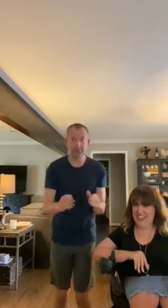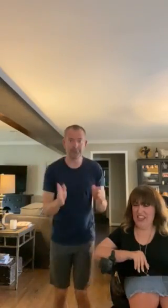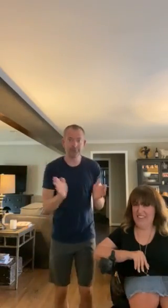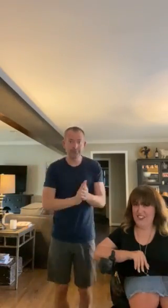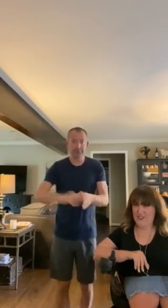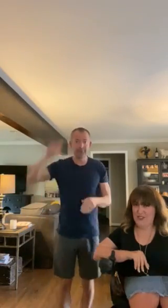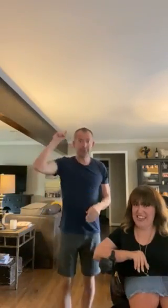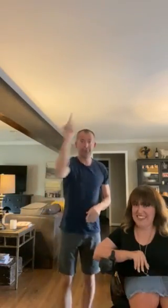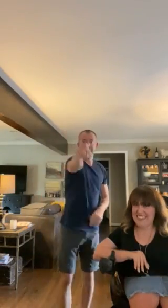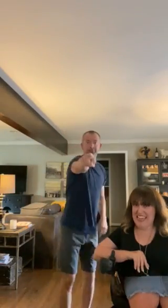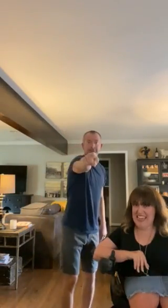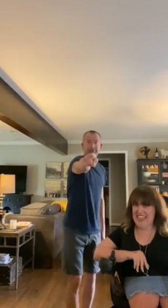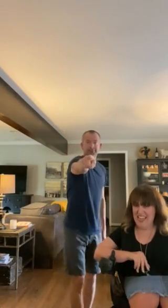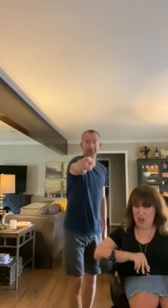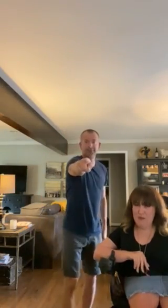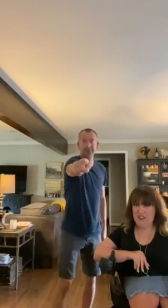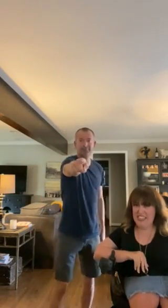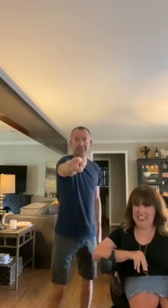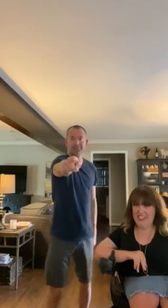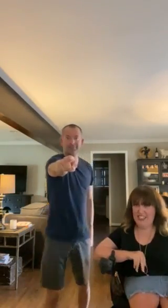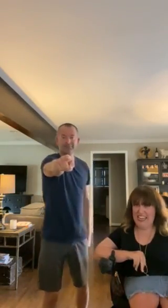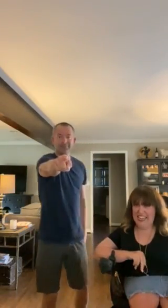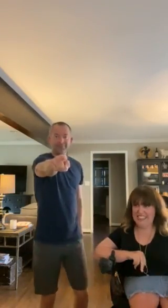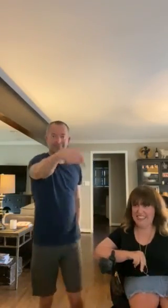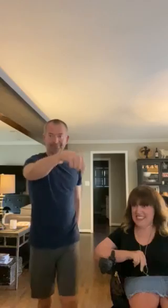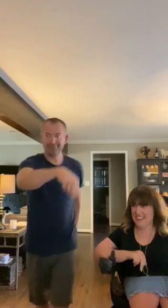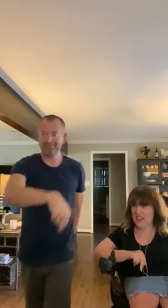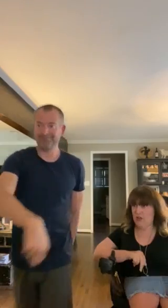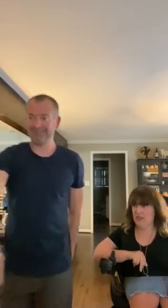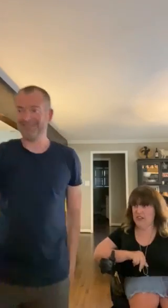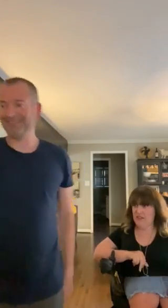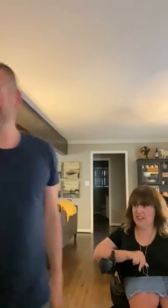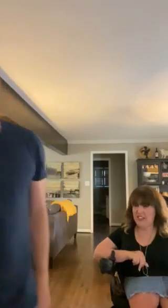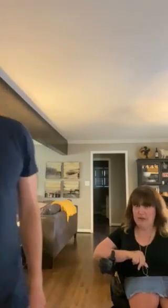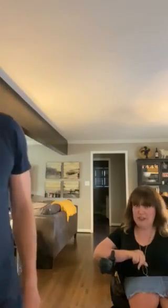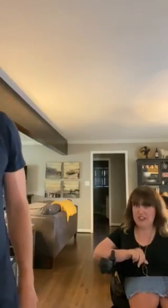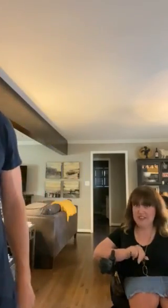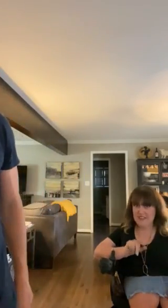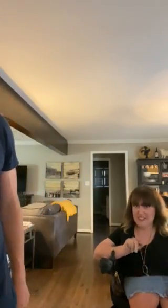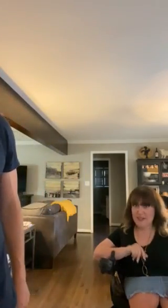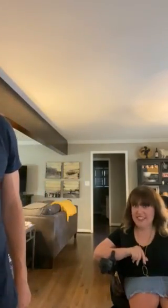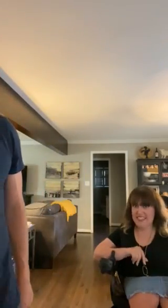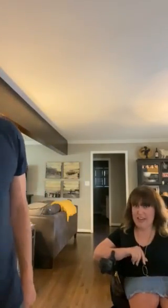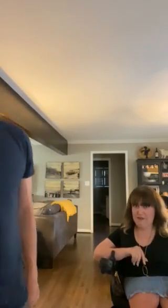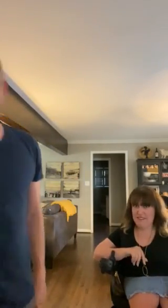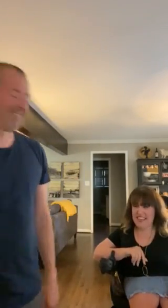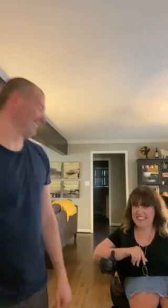y'all have a great day Hope you're energized Oh, and there's a commercial And we are So we're going to stop Thanks